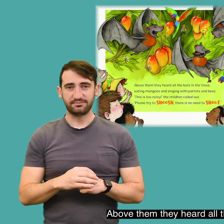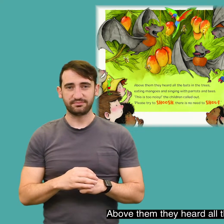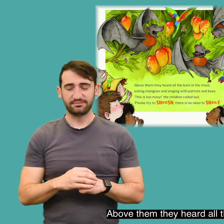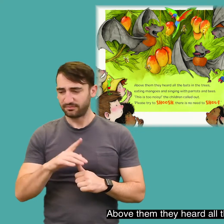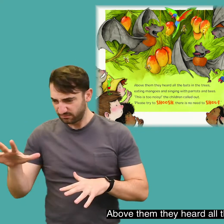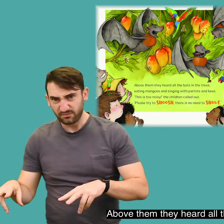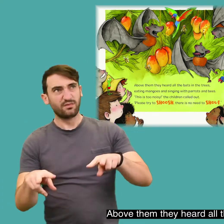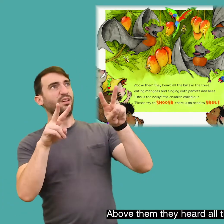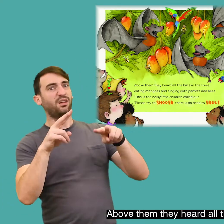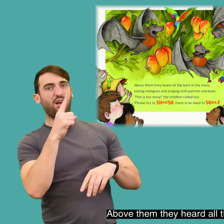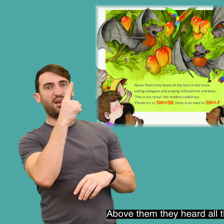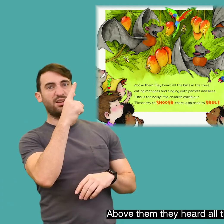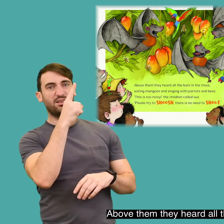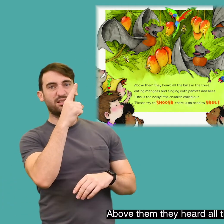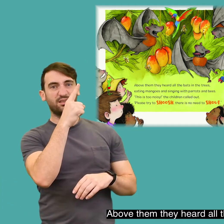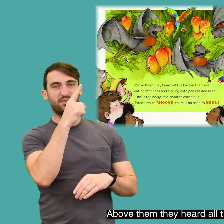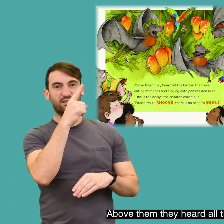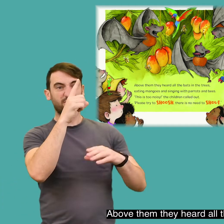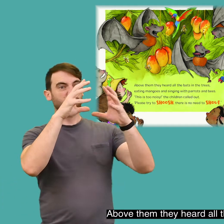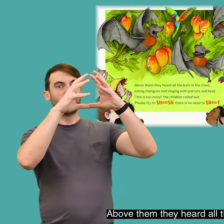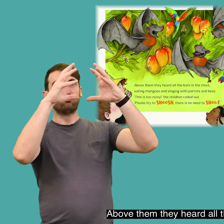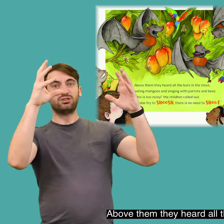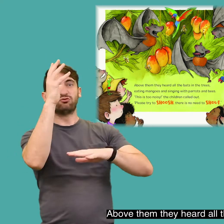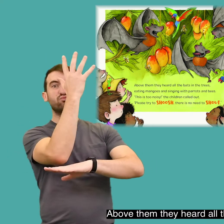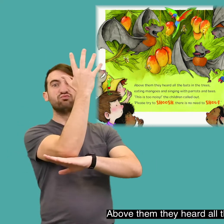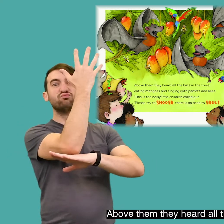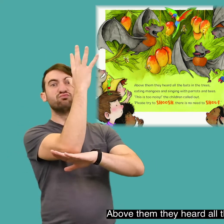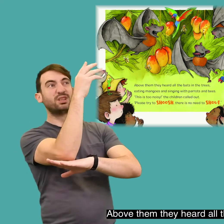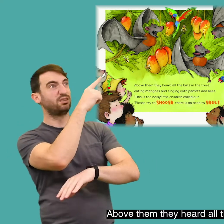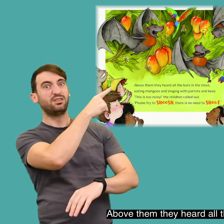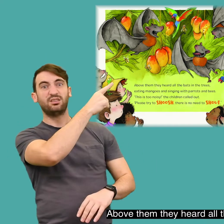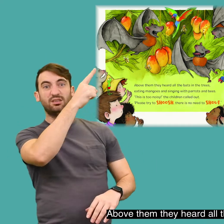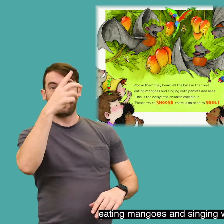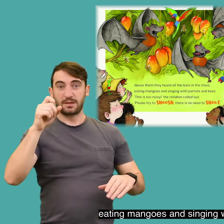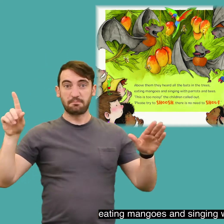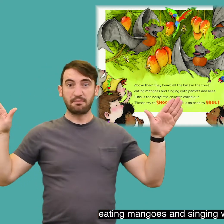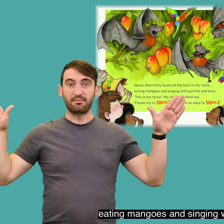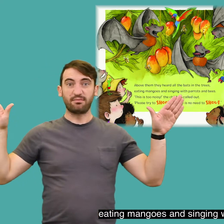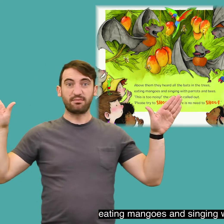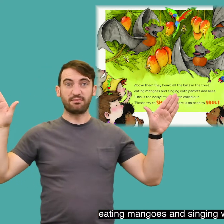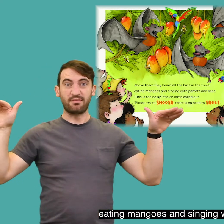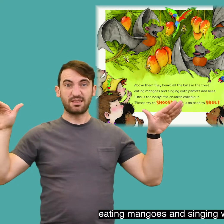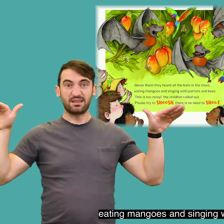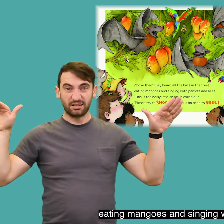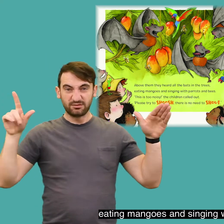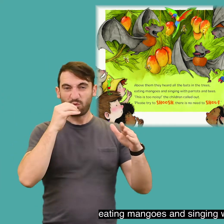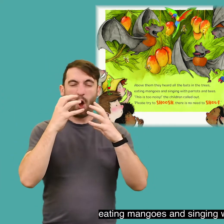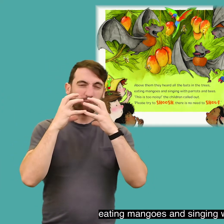Above them they heard all the bats in the trees eating mangoes and singing with